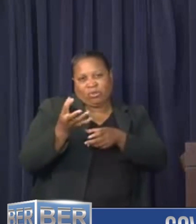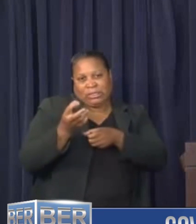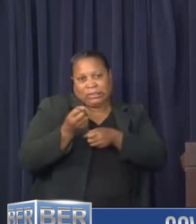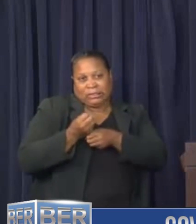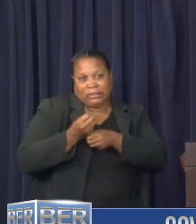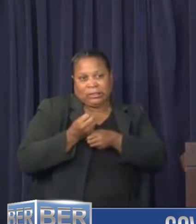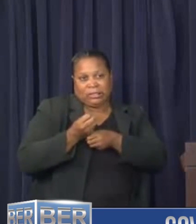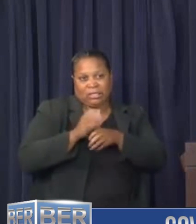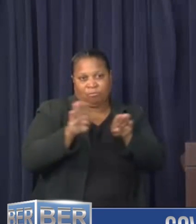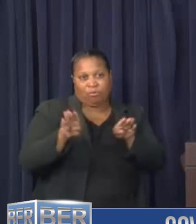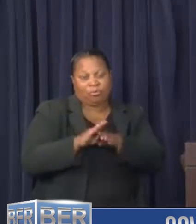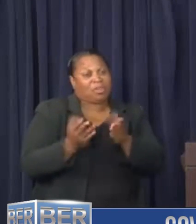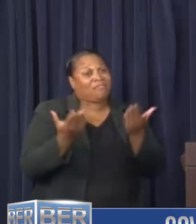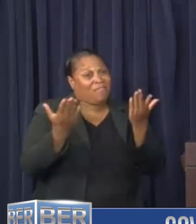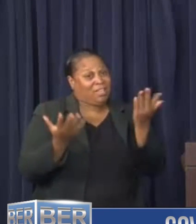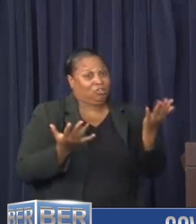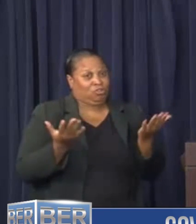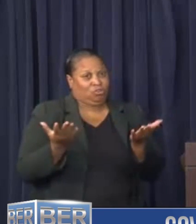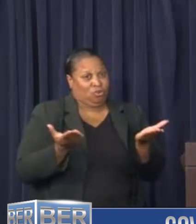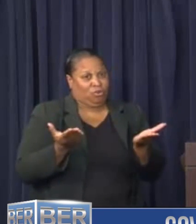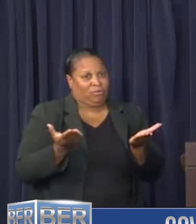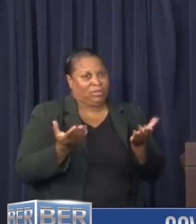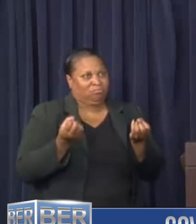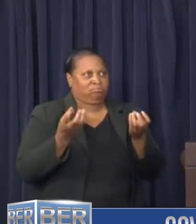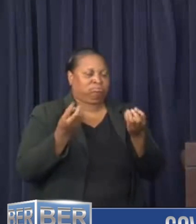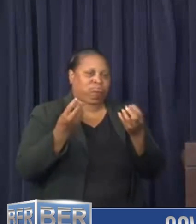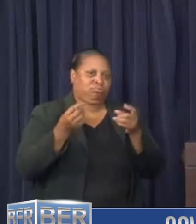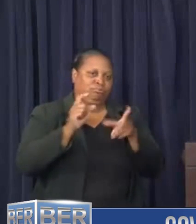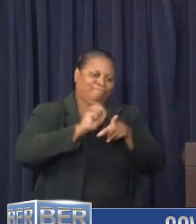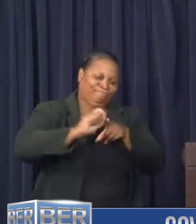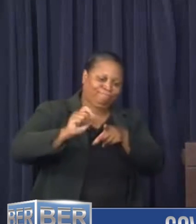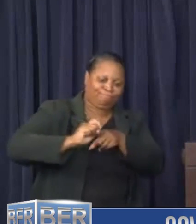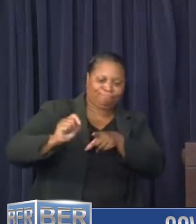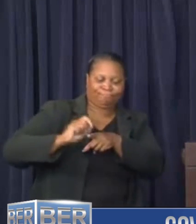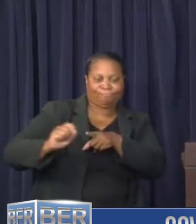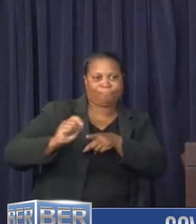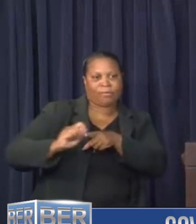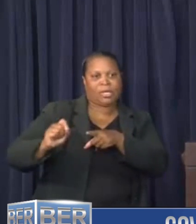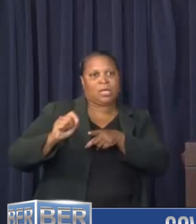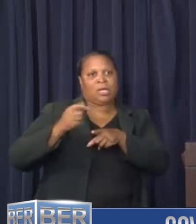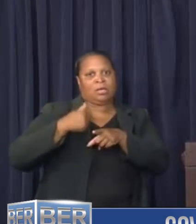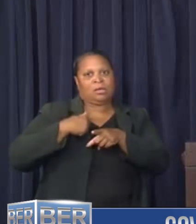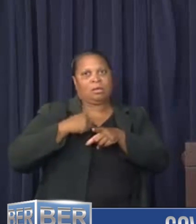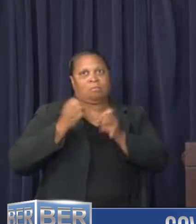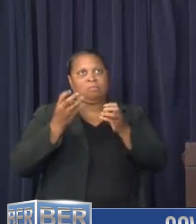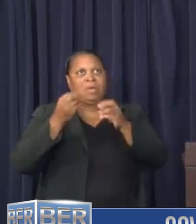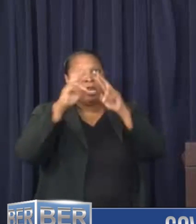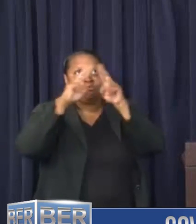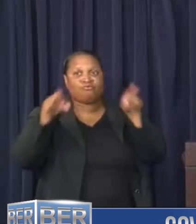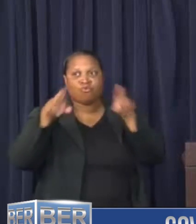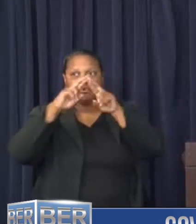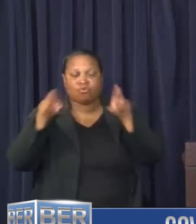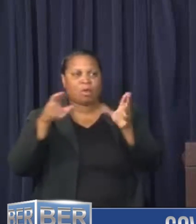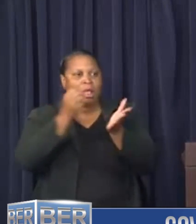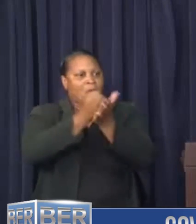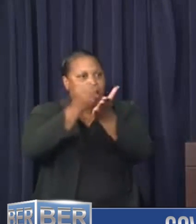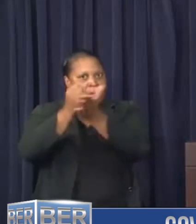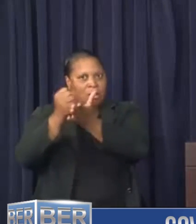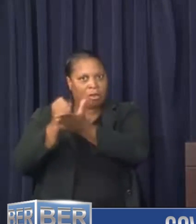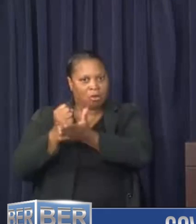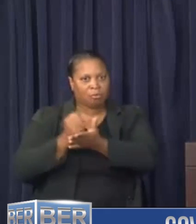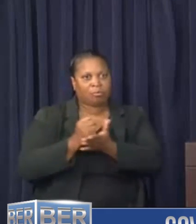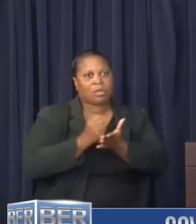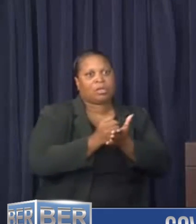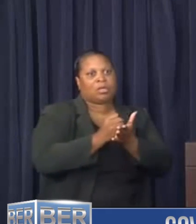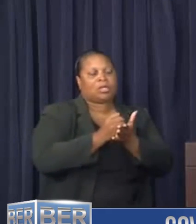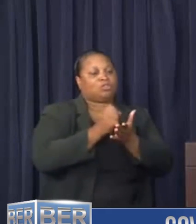the Bermuda Fire Service, so they have gotten a number of calls and they've been quite active. They have gone up on countless amounts of roofs and have been helping the general public. so